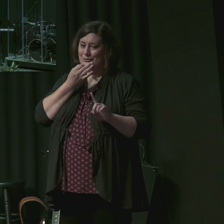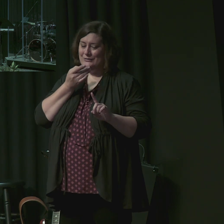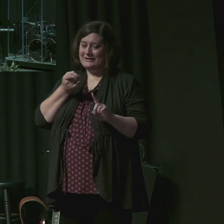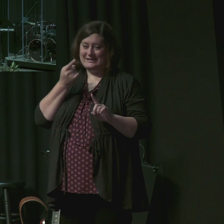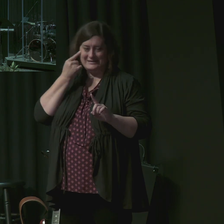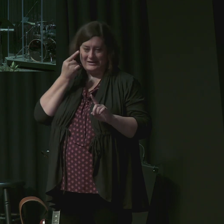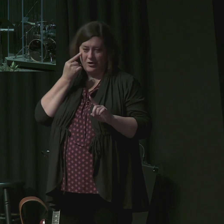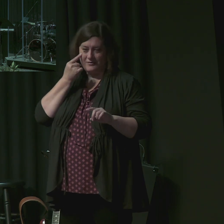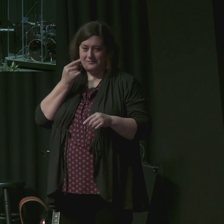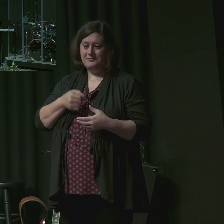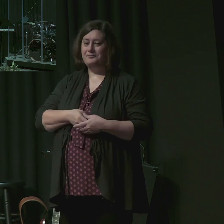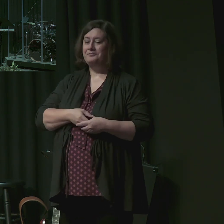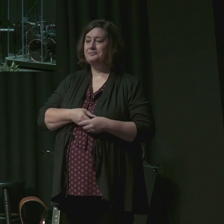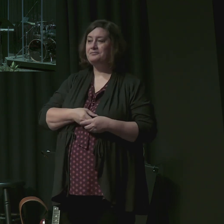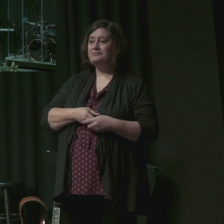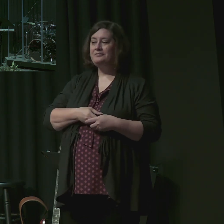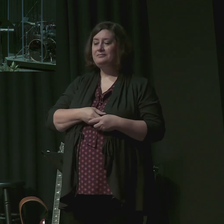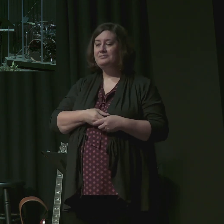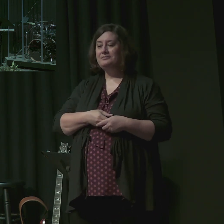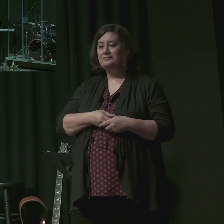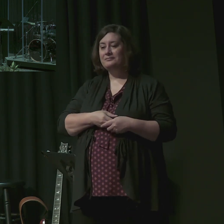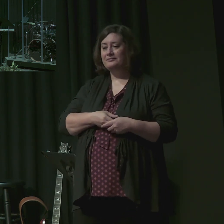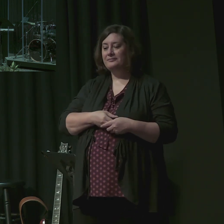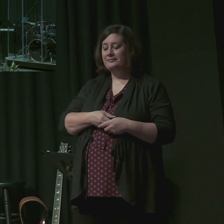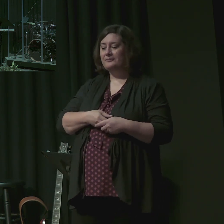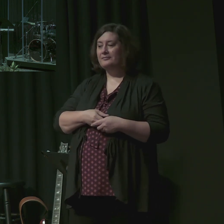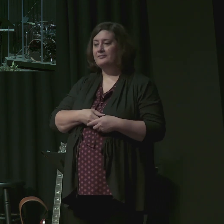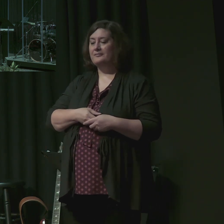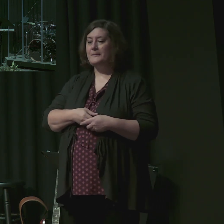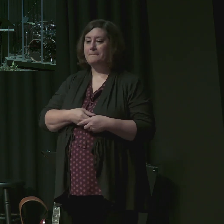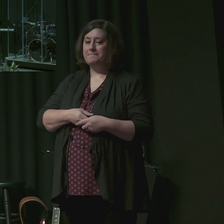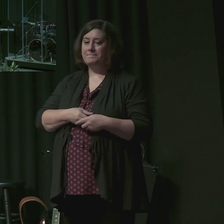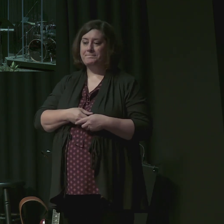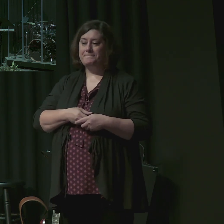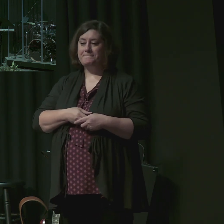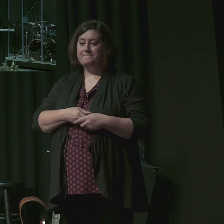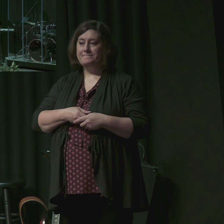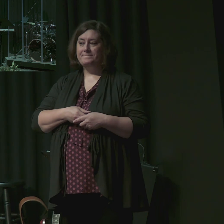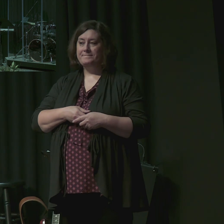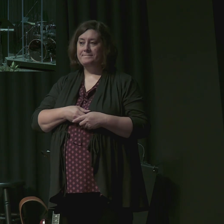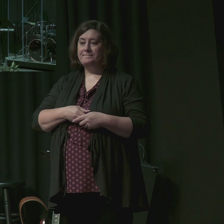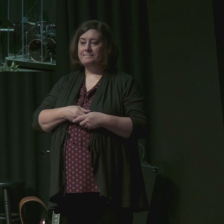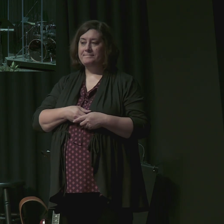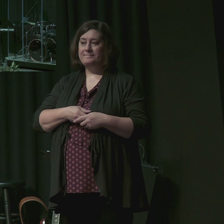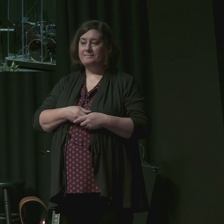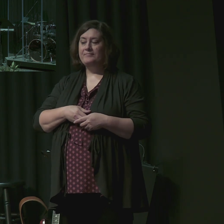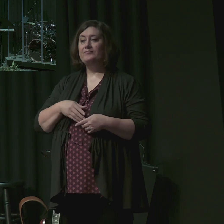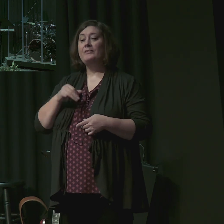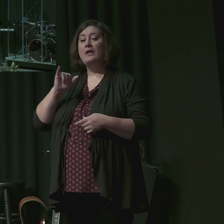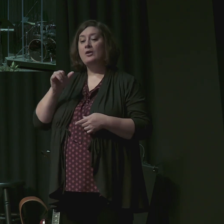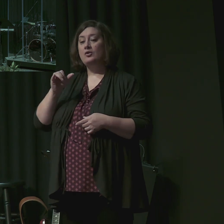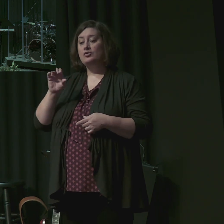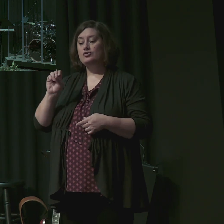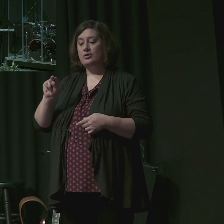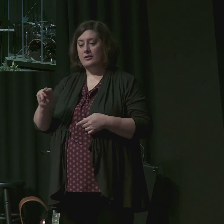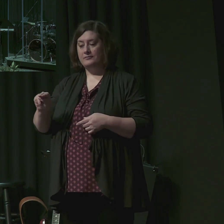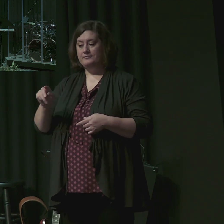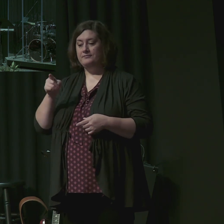And the flourish of youth it is sometimes hard to think of death but you will not live well and you will not minister